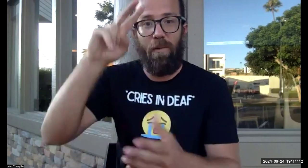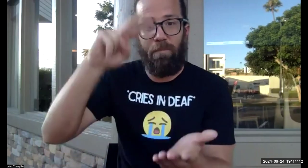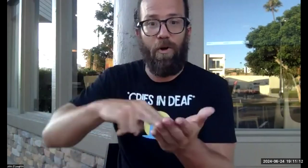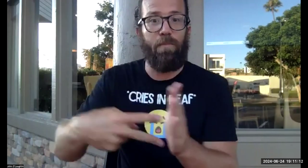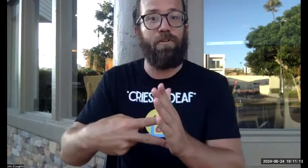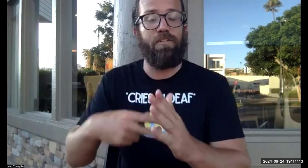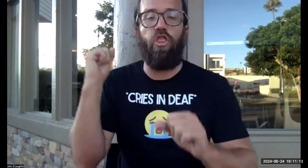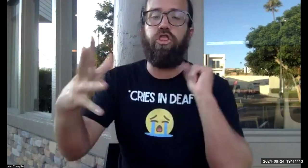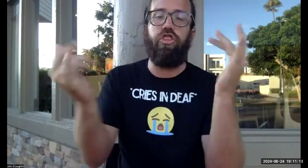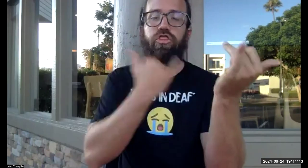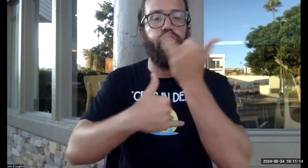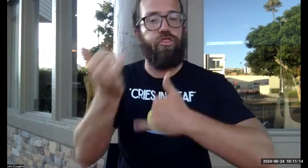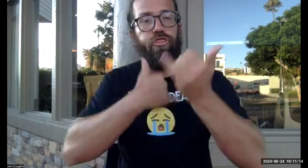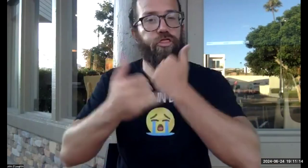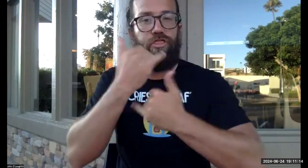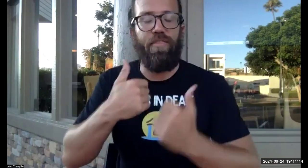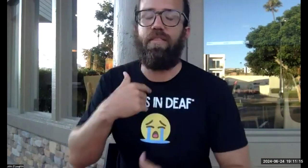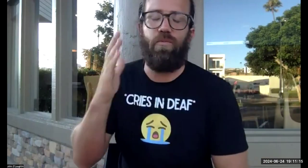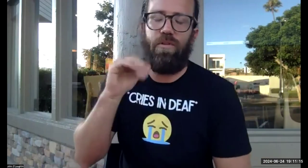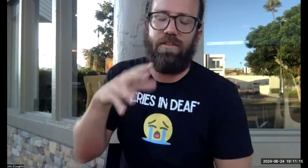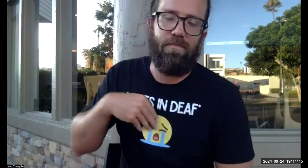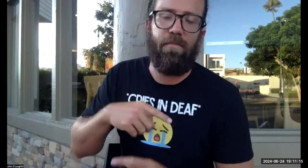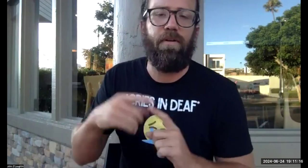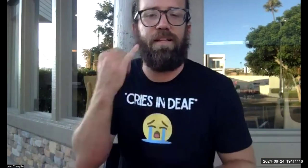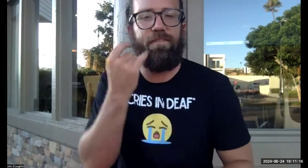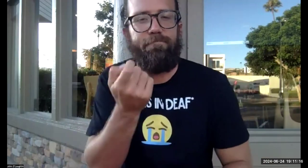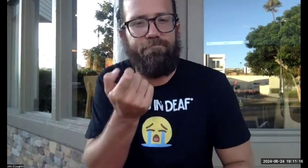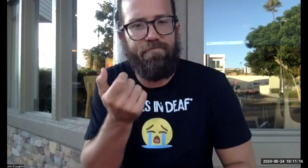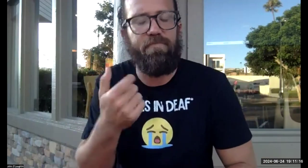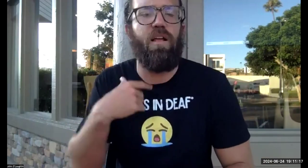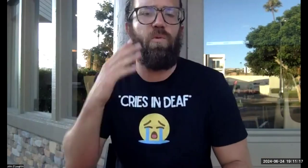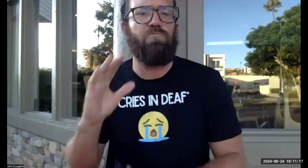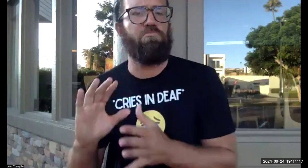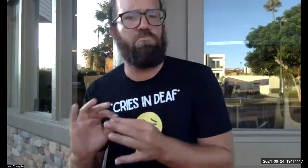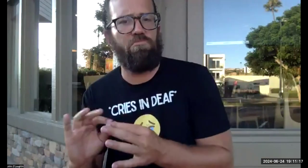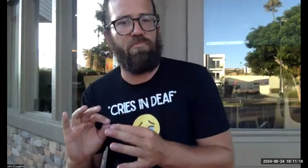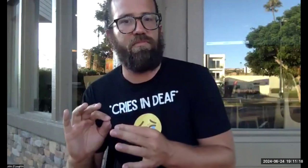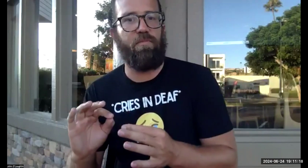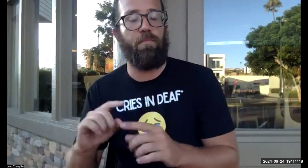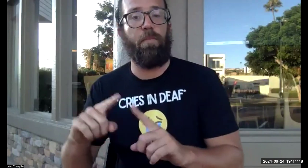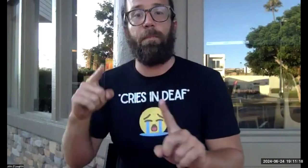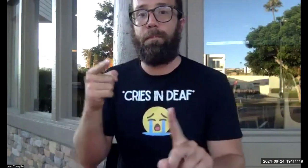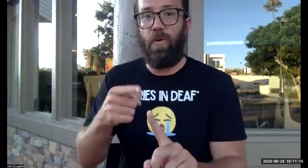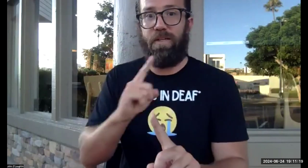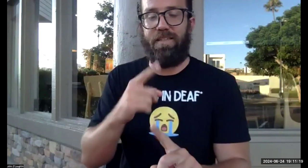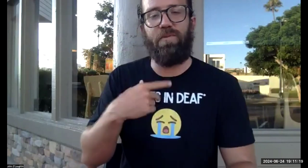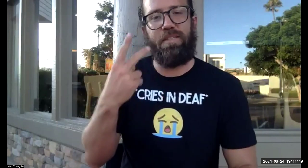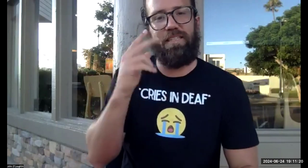points necessarily. Um, if you're doing something on purpose and you're making mistakes, that's unacceptable. I might remove some, um,